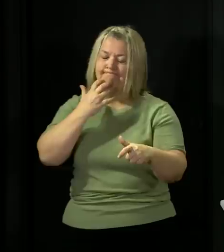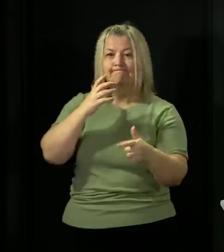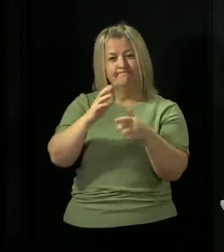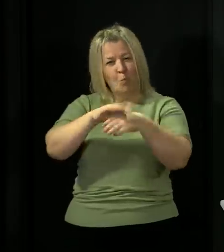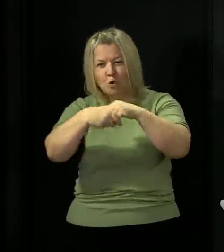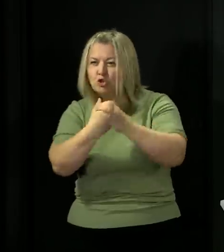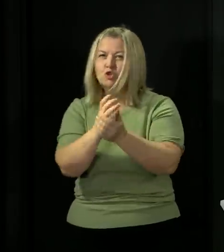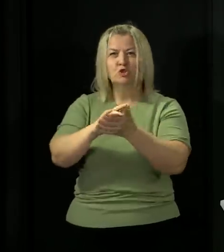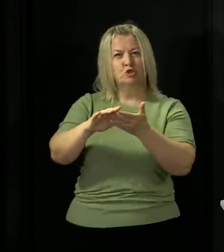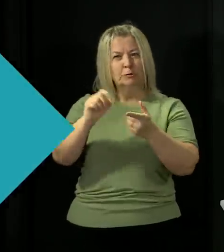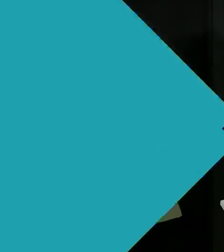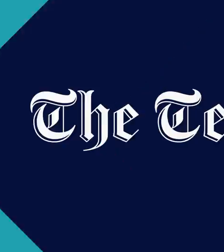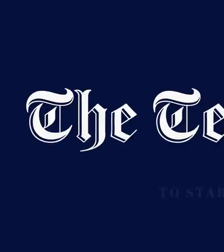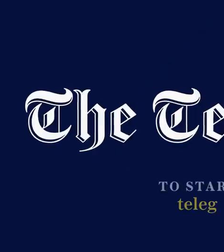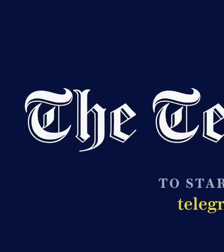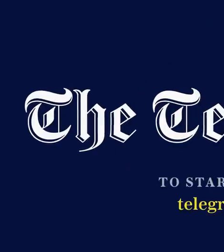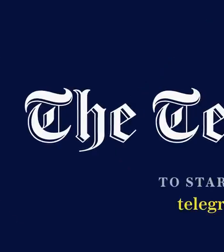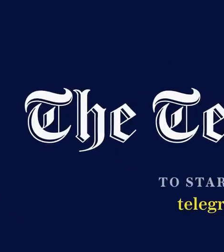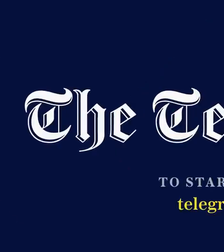and the appropriate use of face coverings.